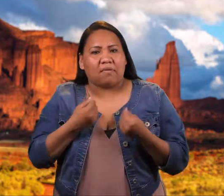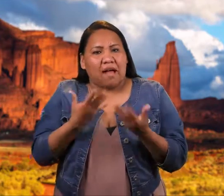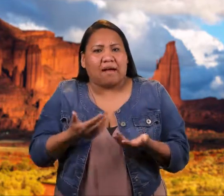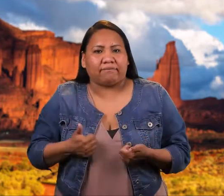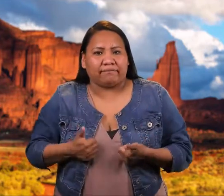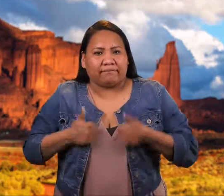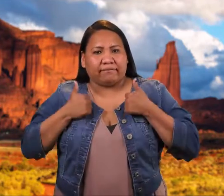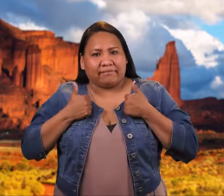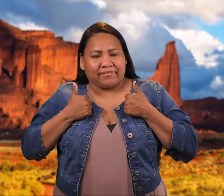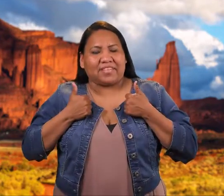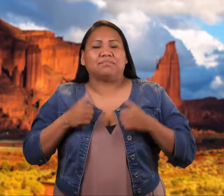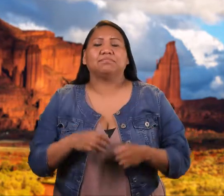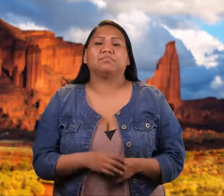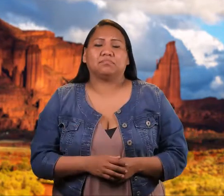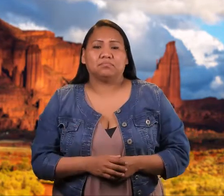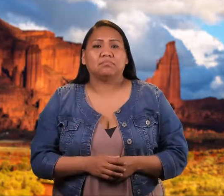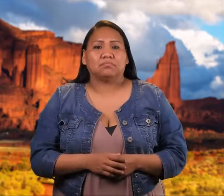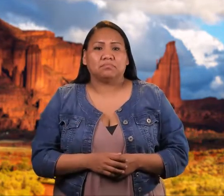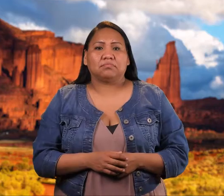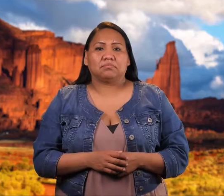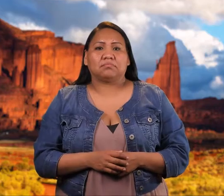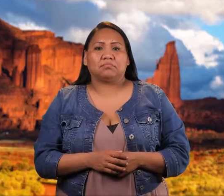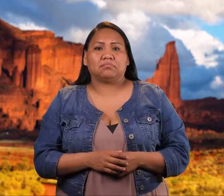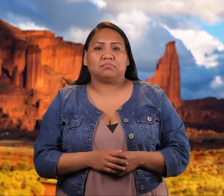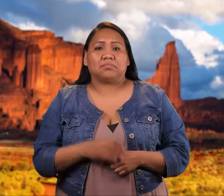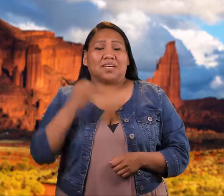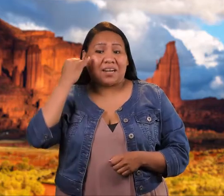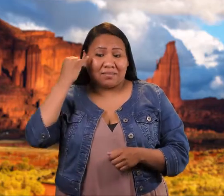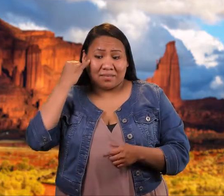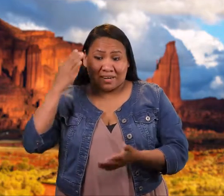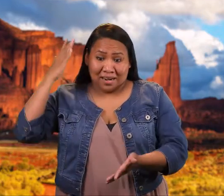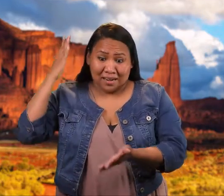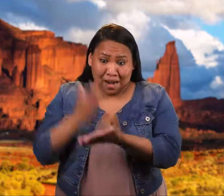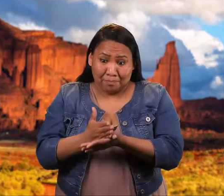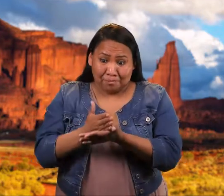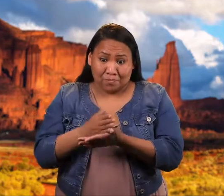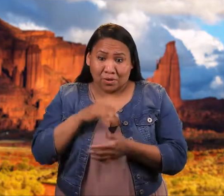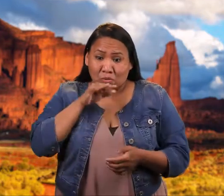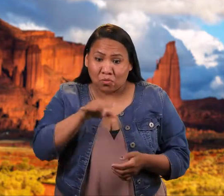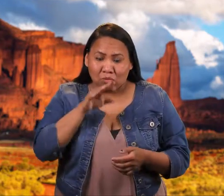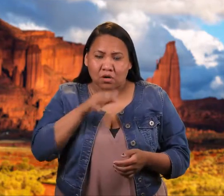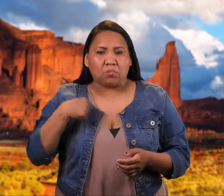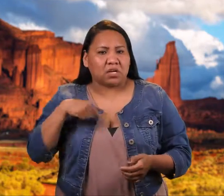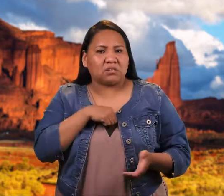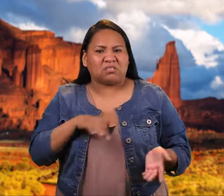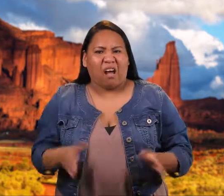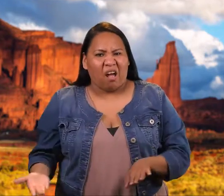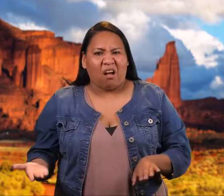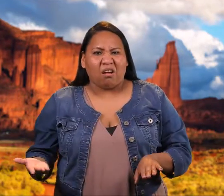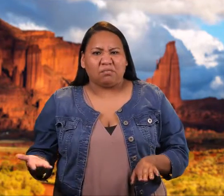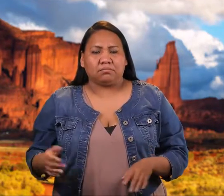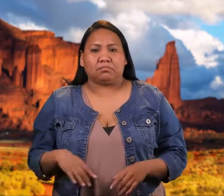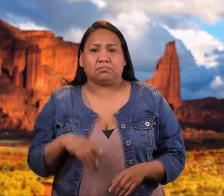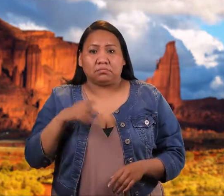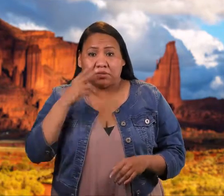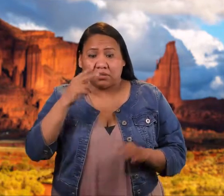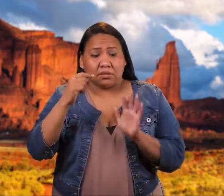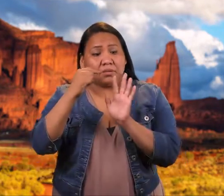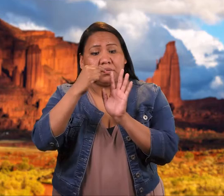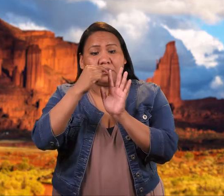into a woman. It was the wind that gave them life. It is the wind that comes out of our mouths now that gives